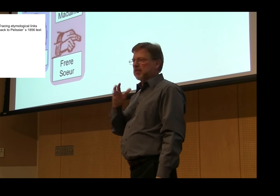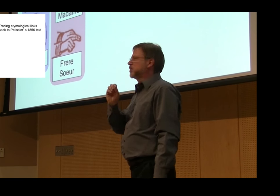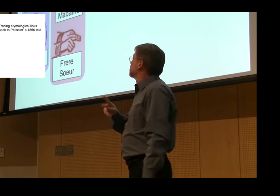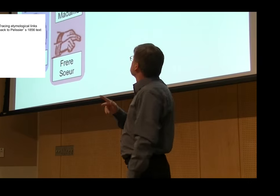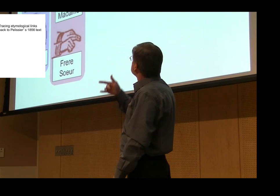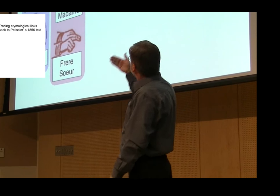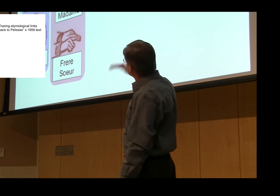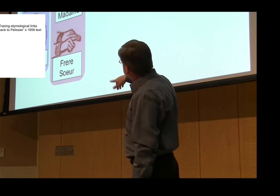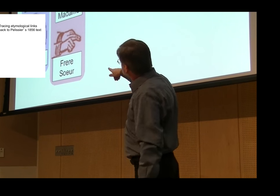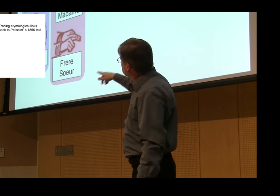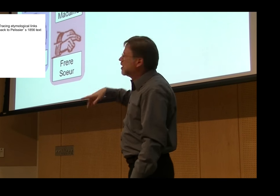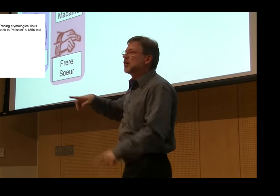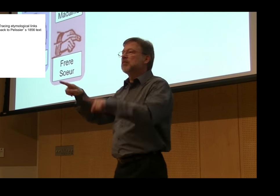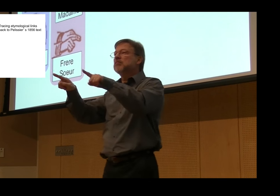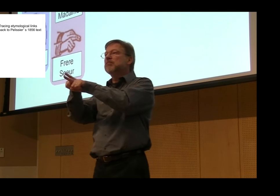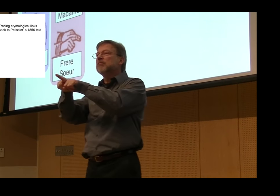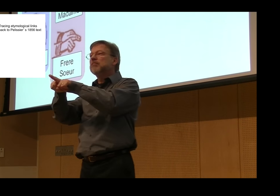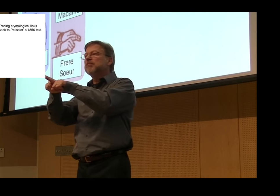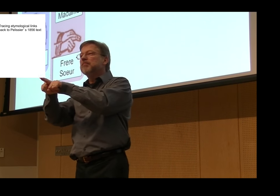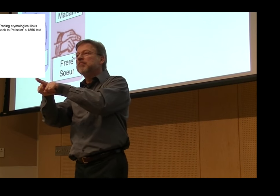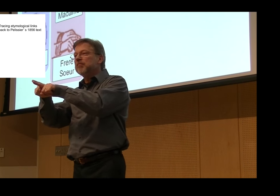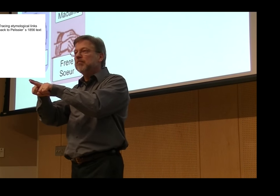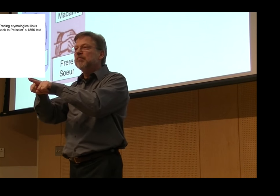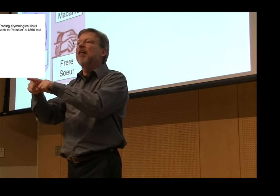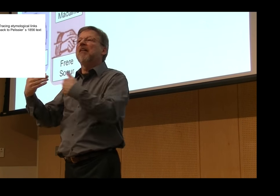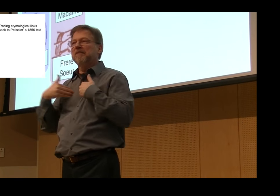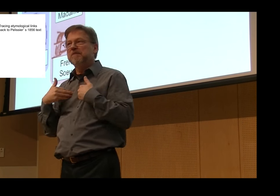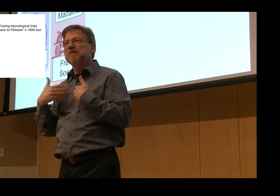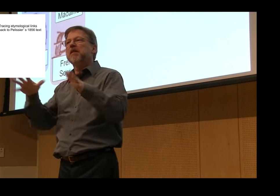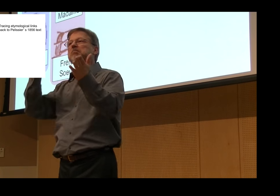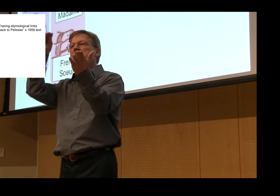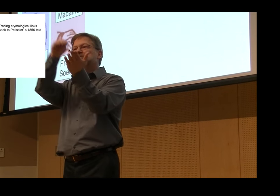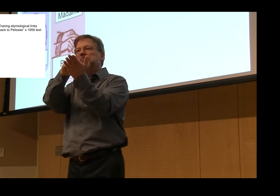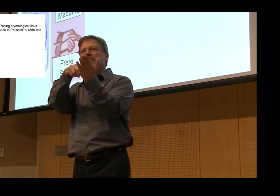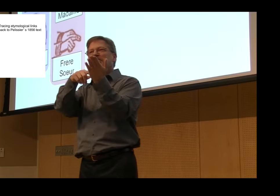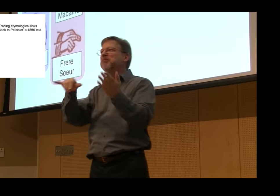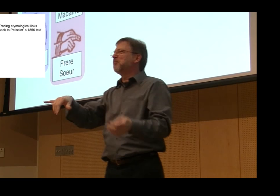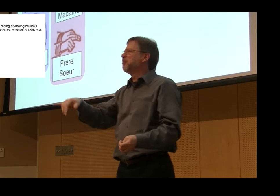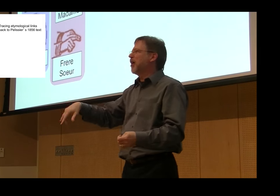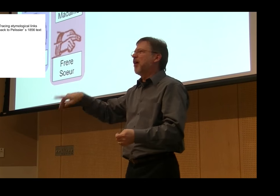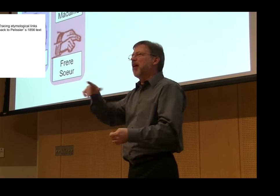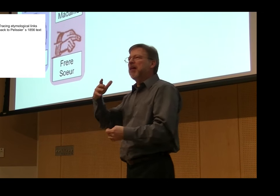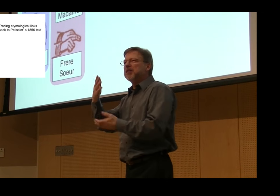fine, we had that in early ASL films as well. We find